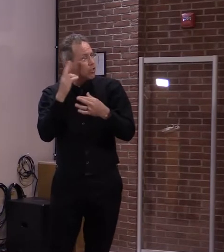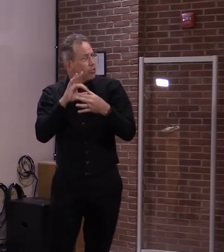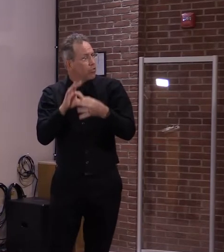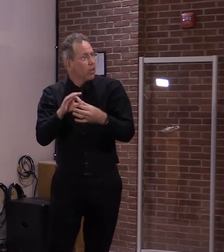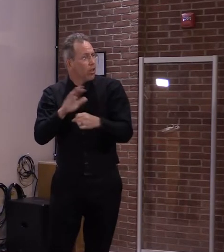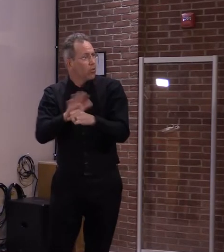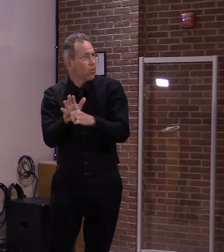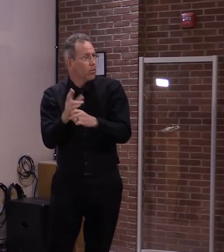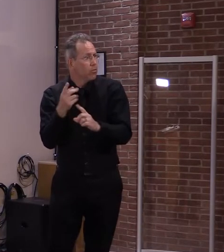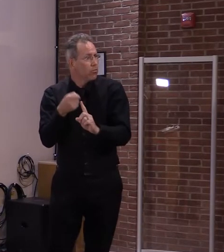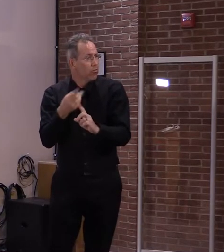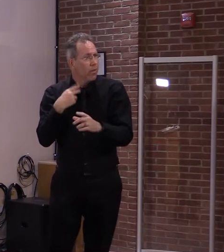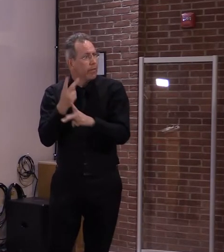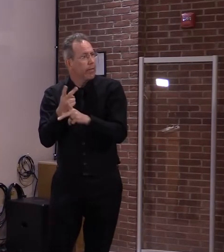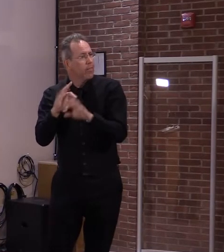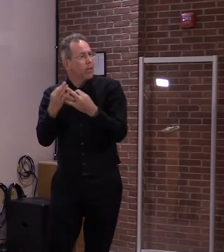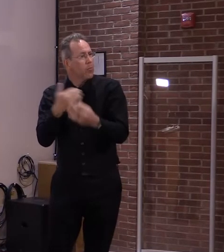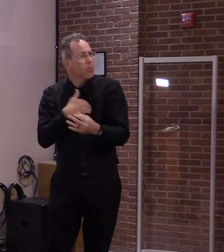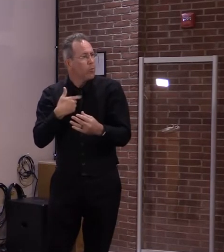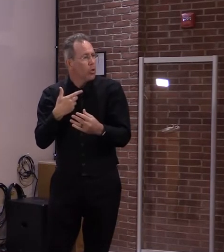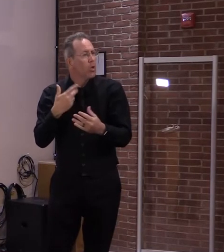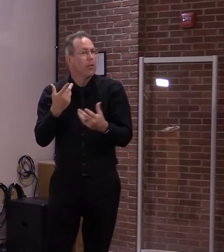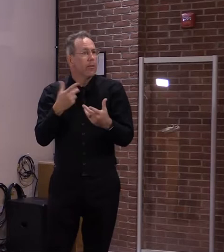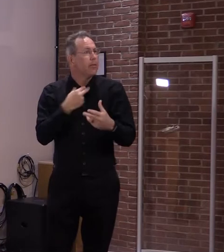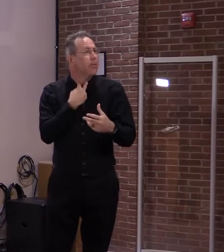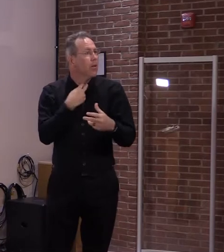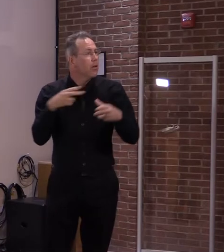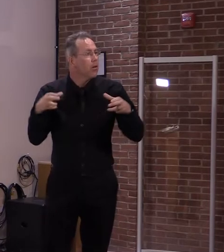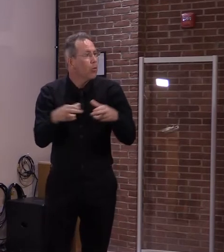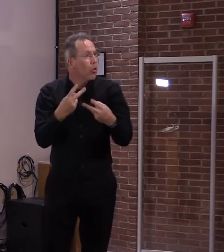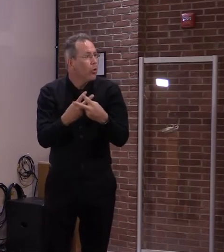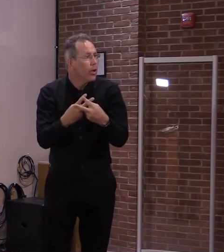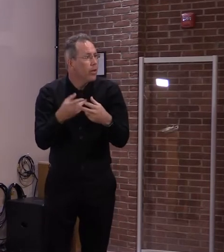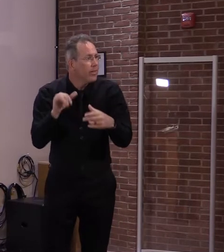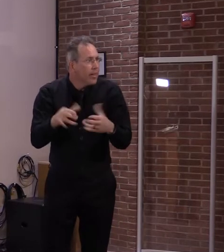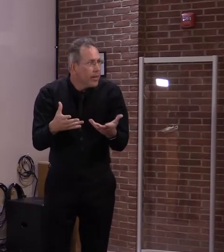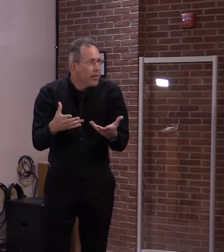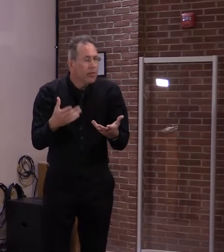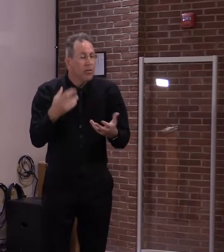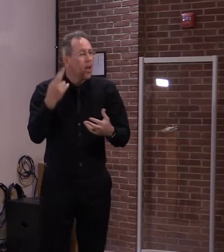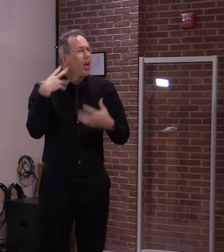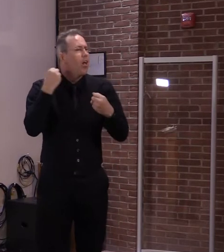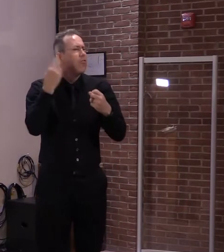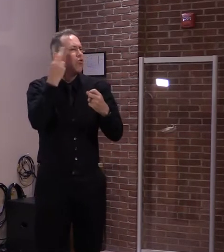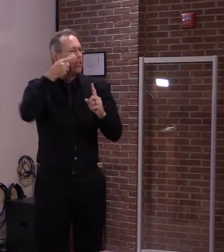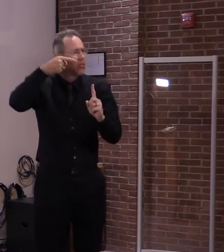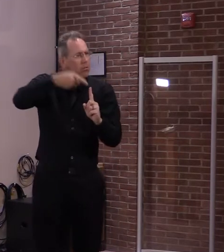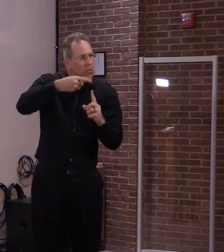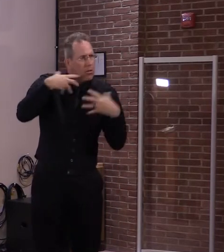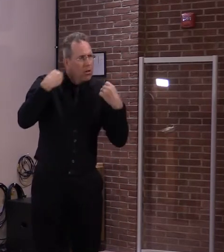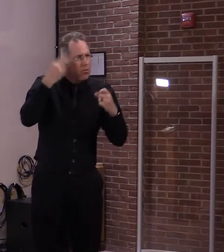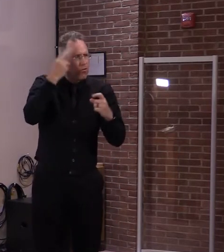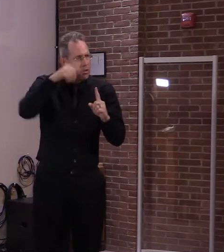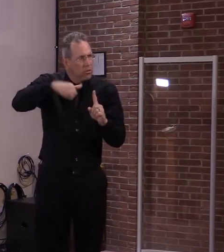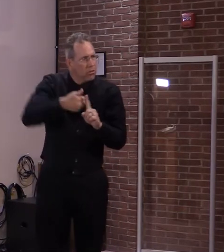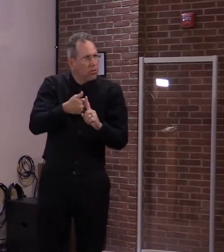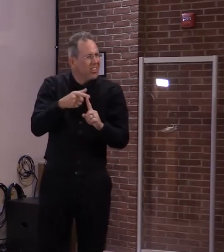quarantining because they have a significant health condition that prevents them from